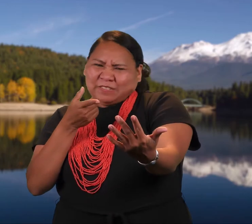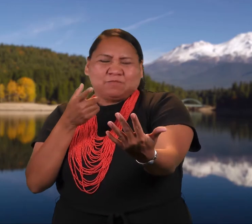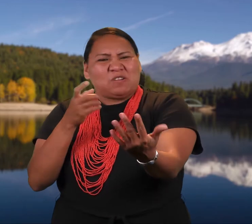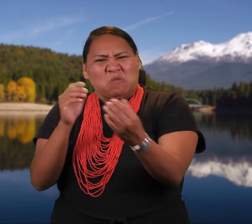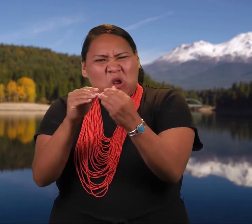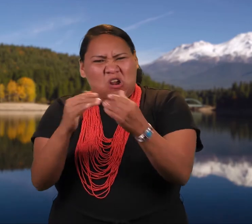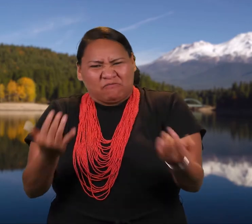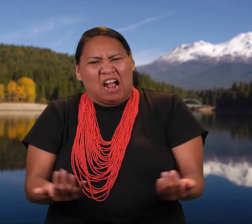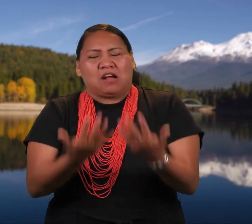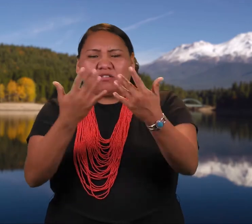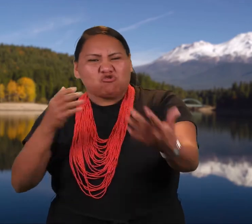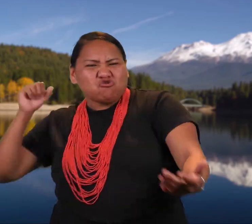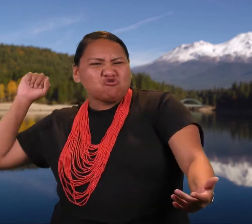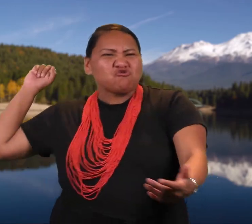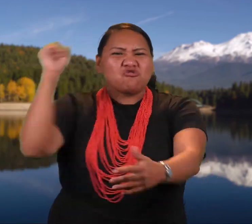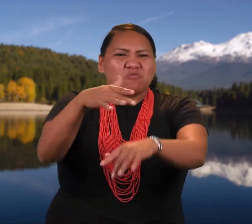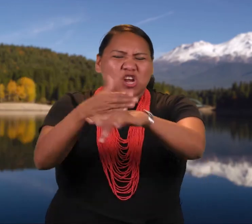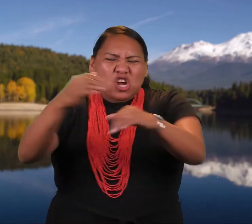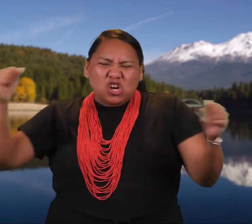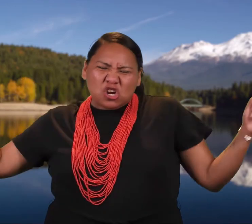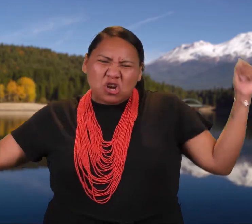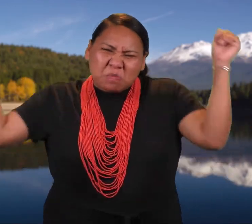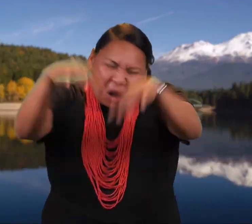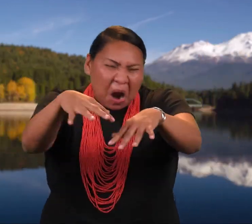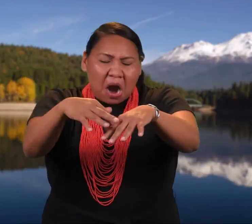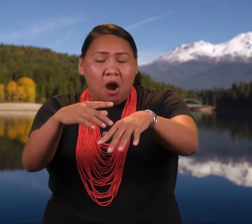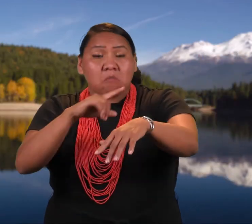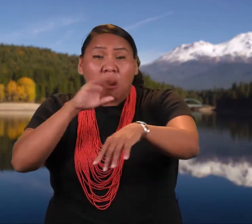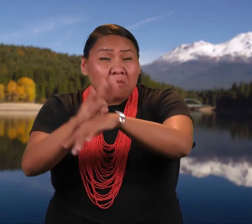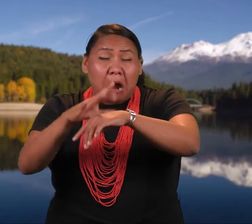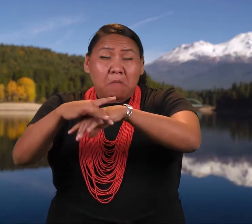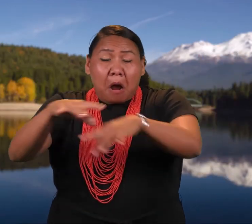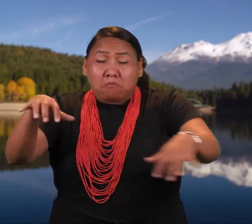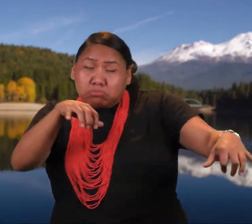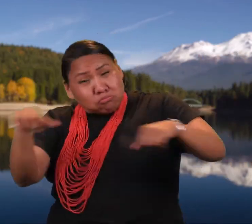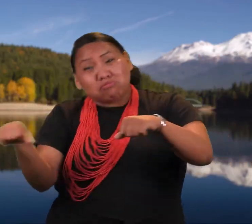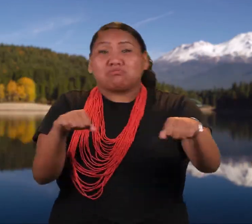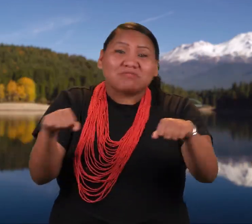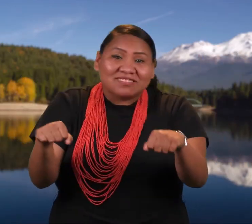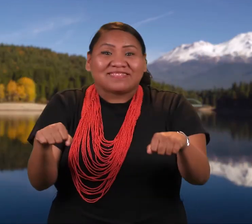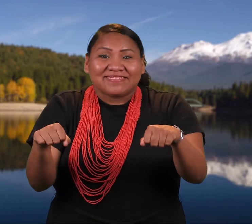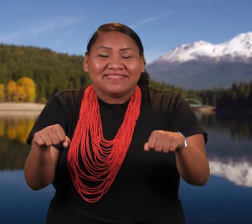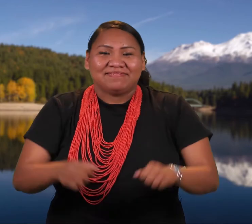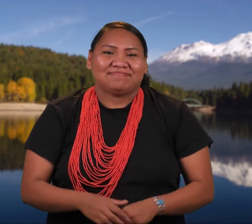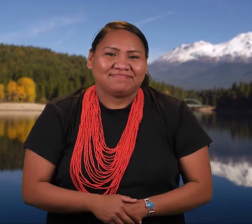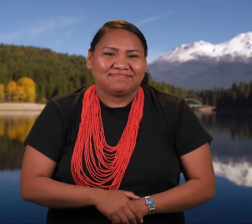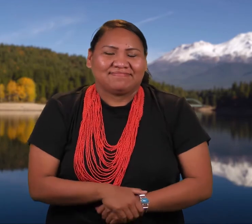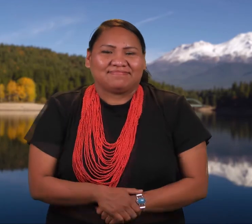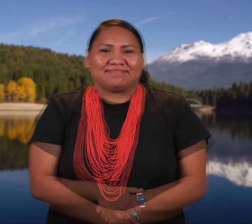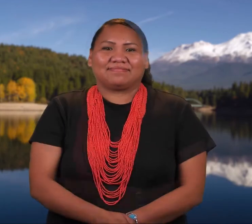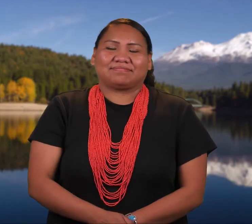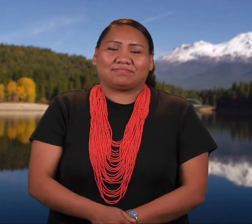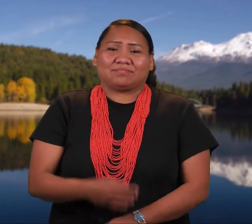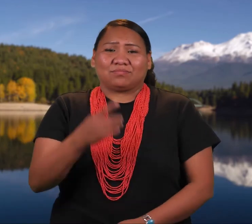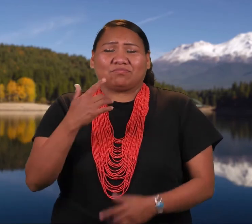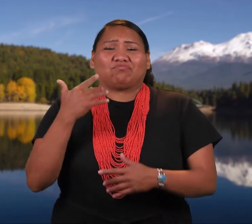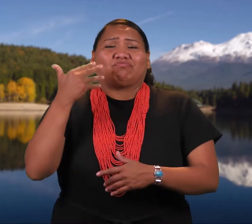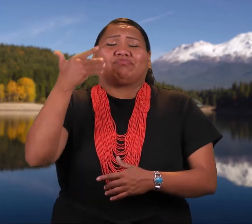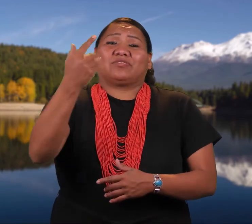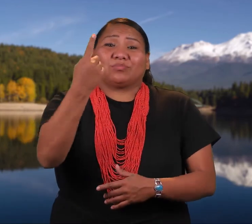mountain and a hole in the top so that the smoke and sparks could fly out. When he put a big log